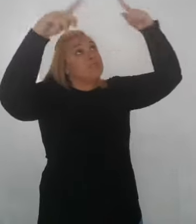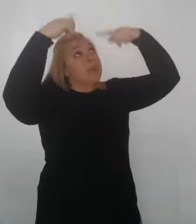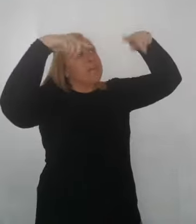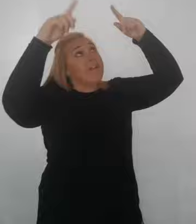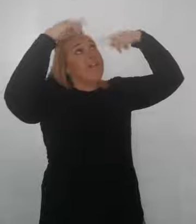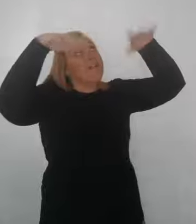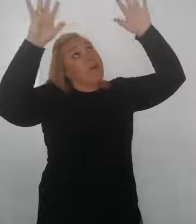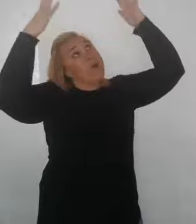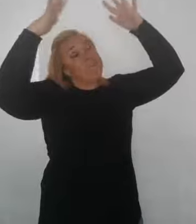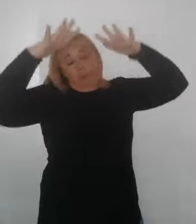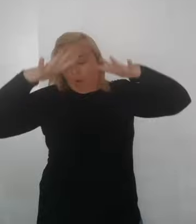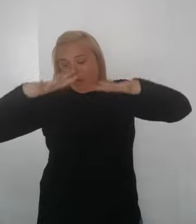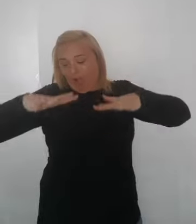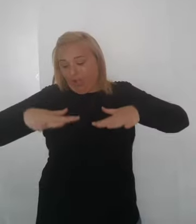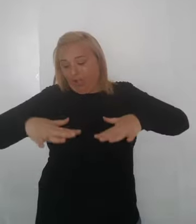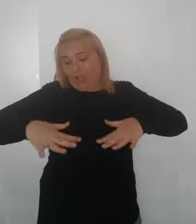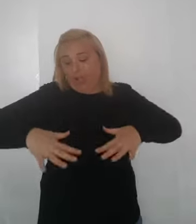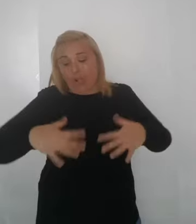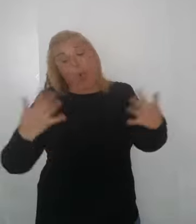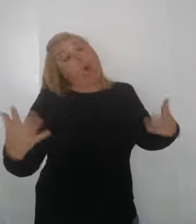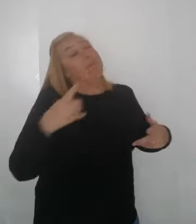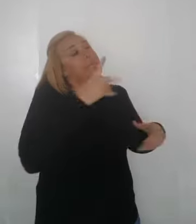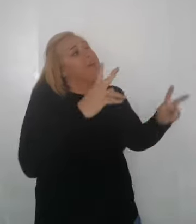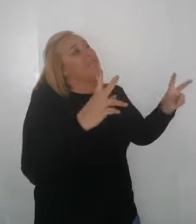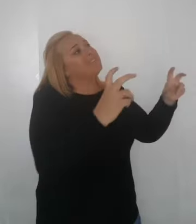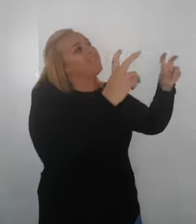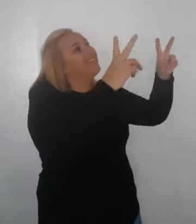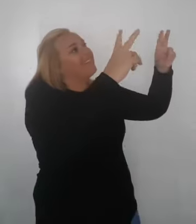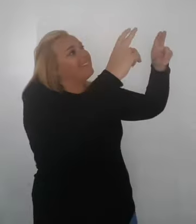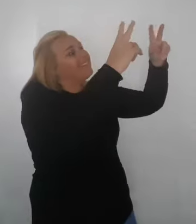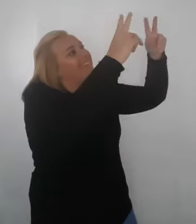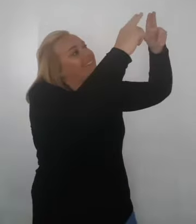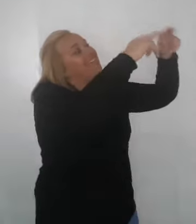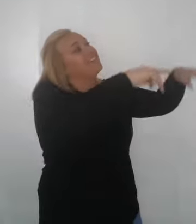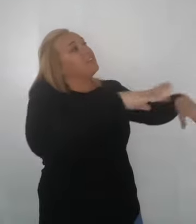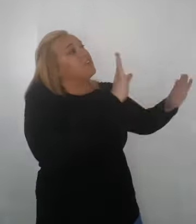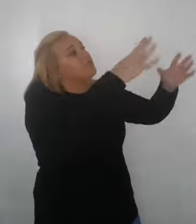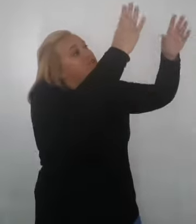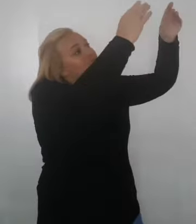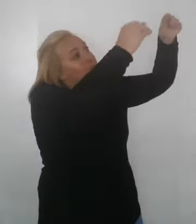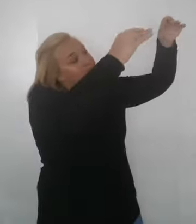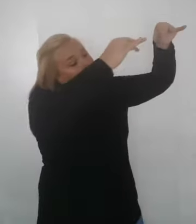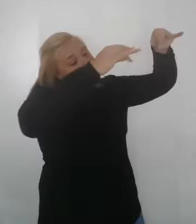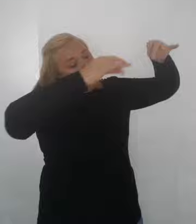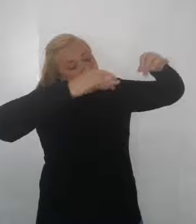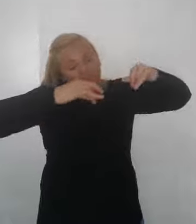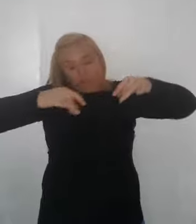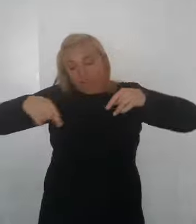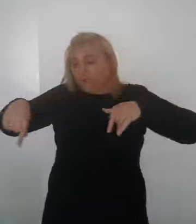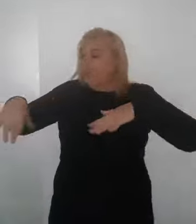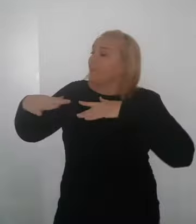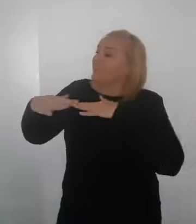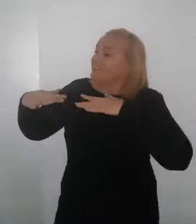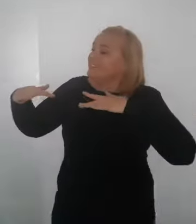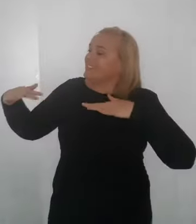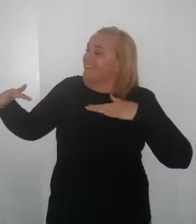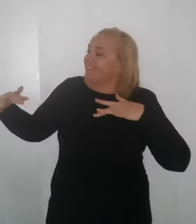tumble and fall, or the mountain should crumble to the sea.